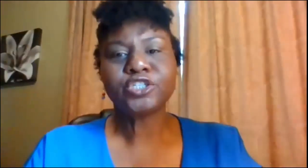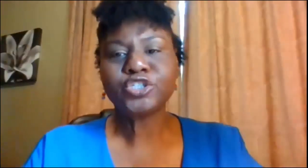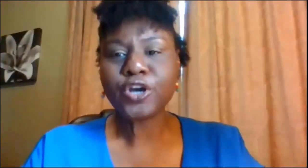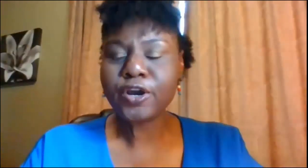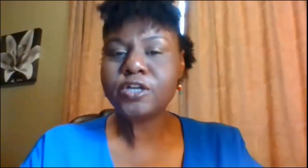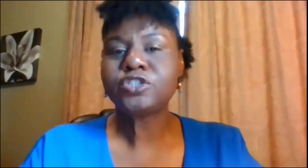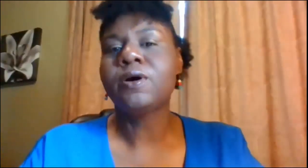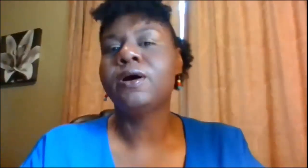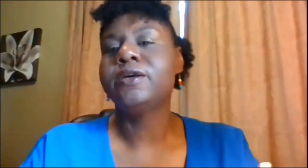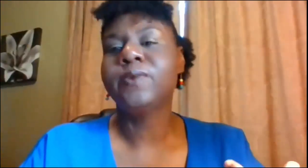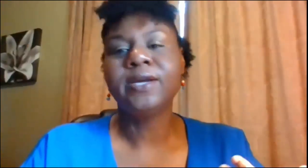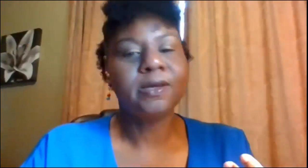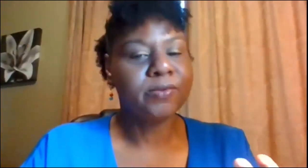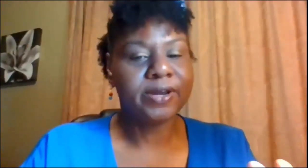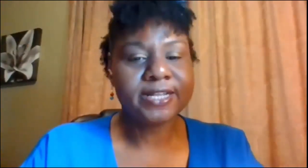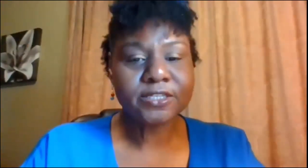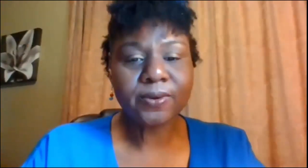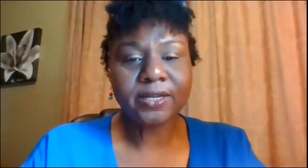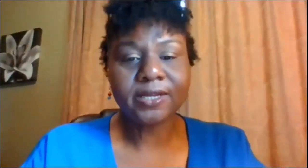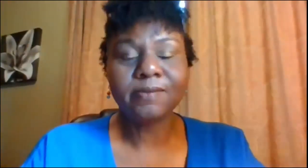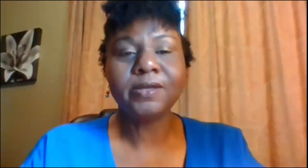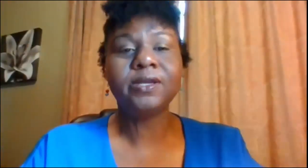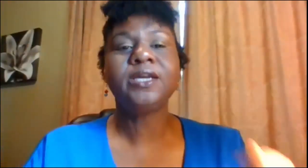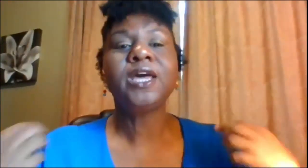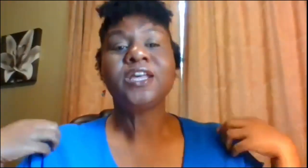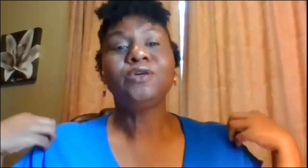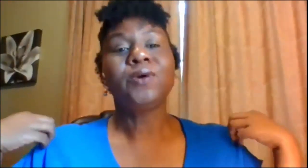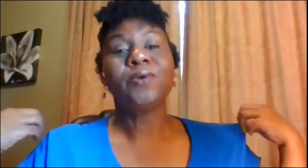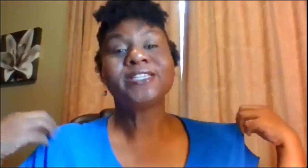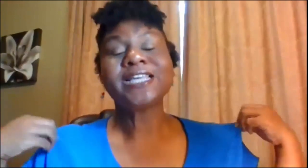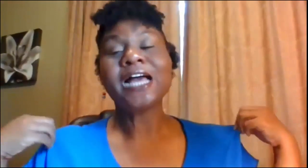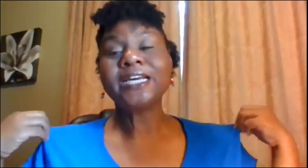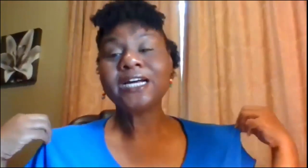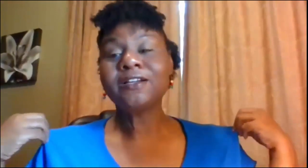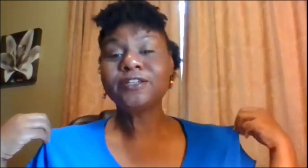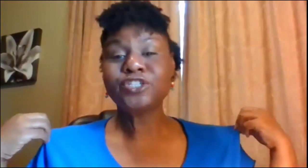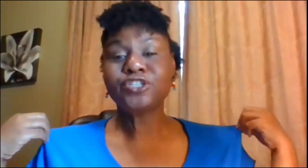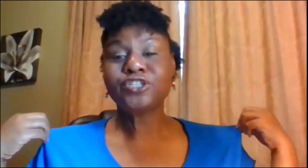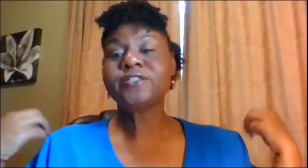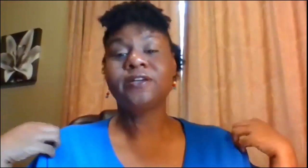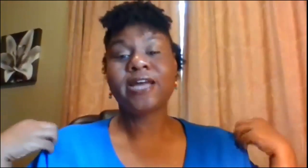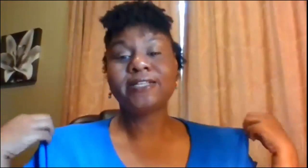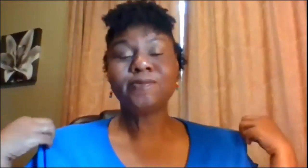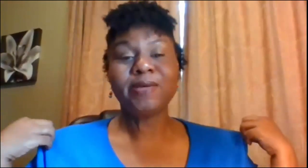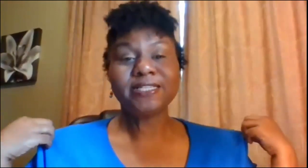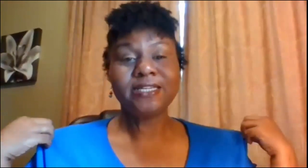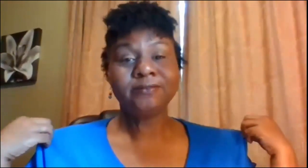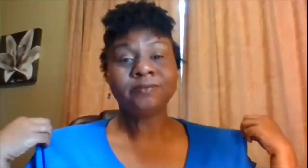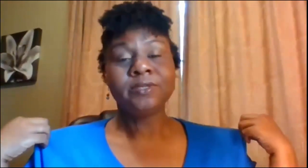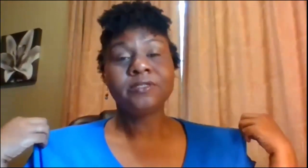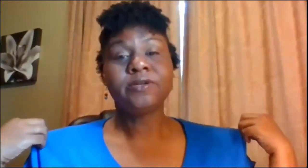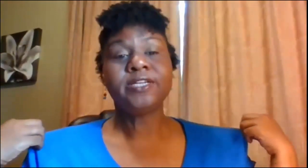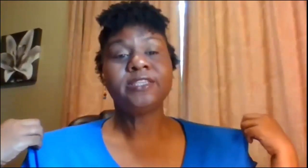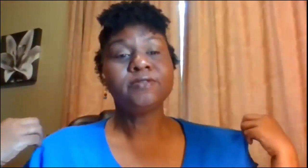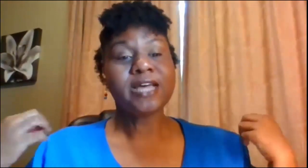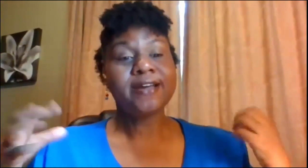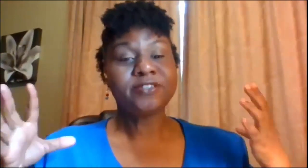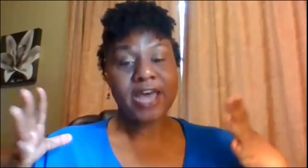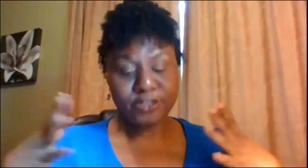at church or you want to get more into it in the community you want to wear solid colors shirts that are not too busy so that those signs are not